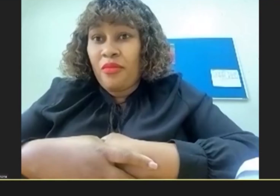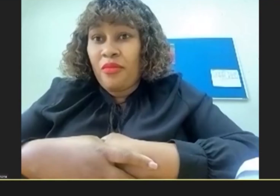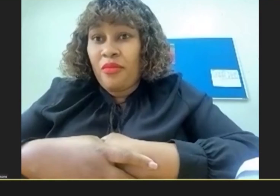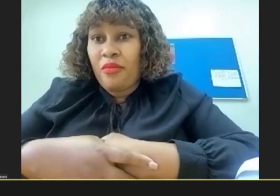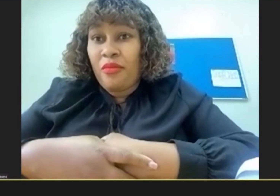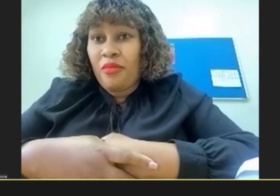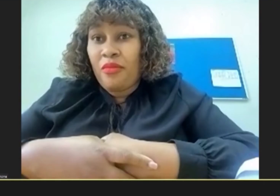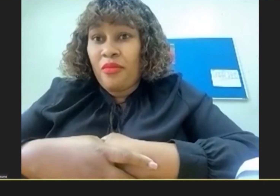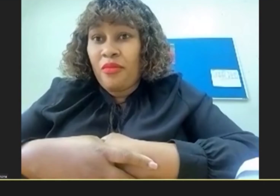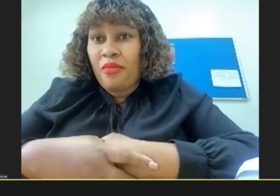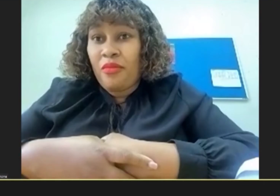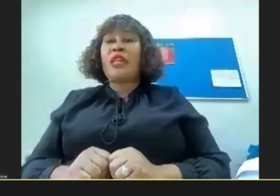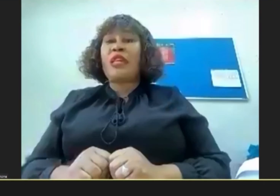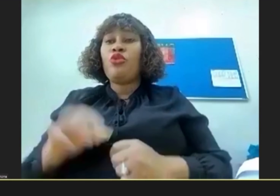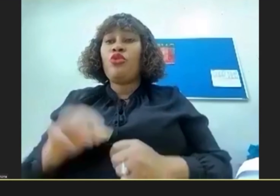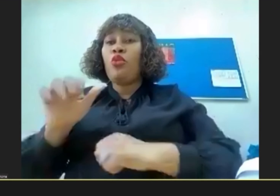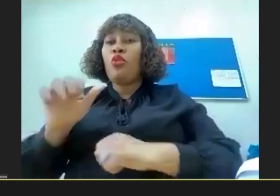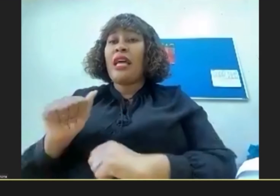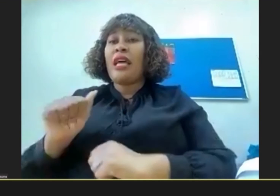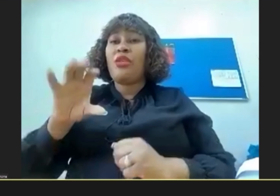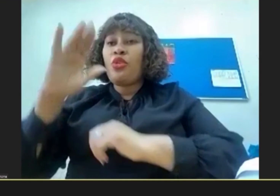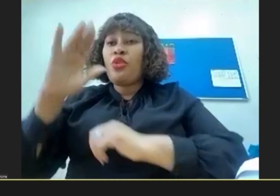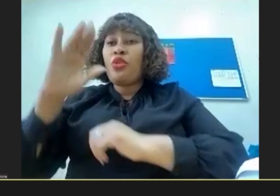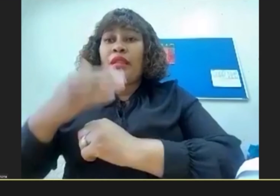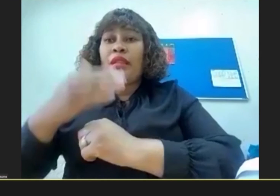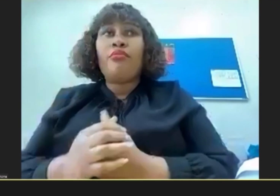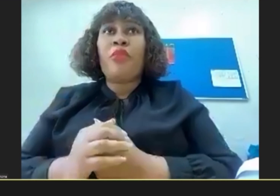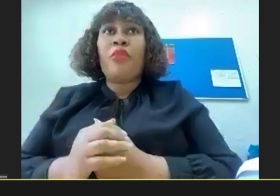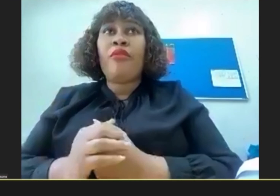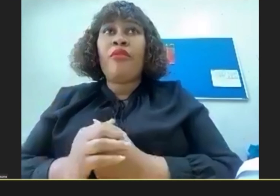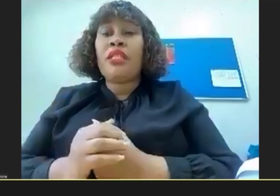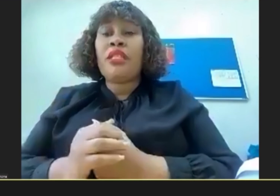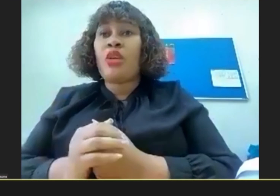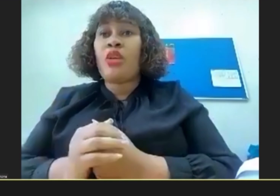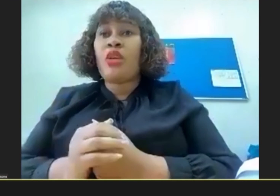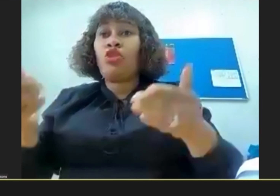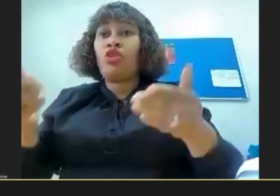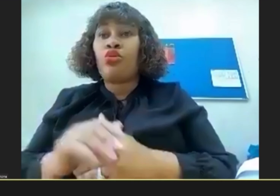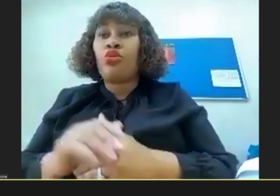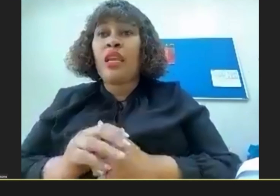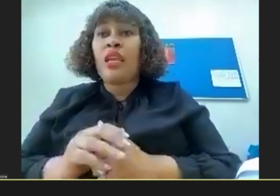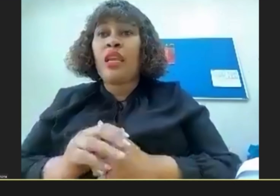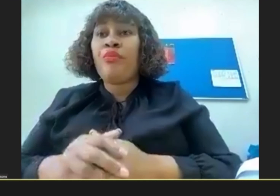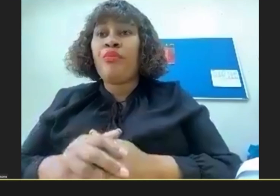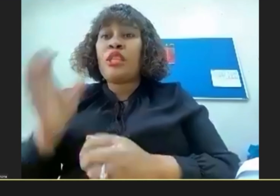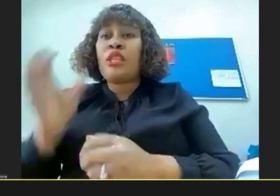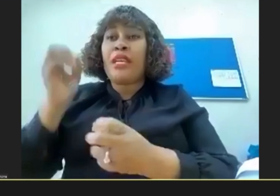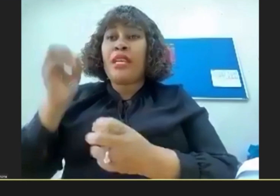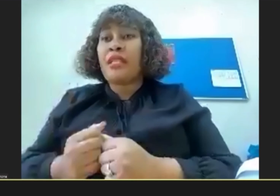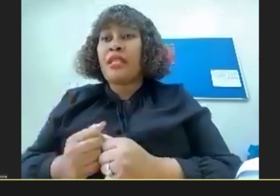He was not You know Sign language You know when they Maybe for instance They were introducing Speakers Yes